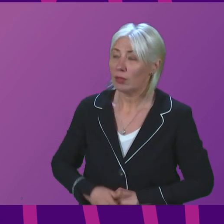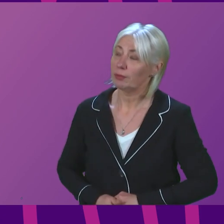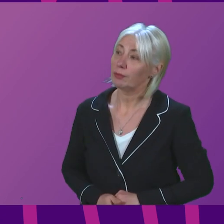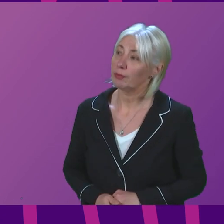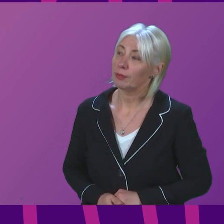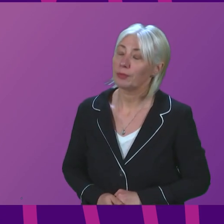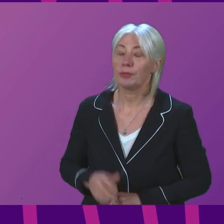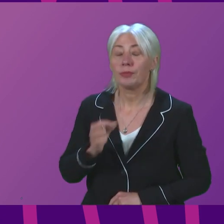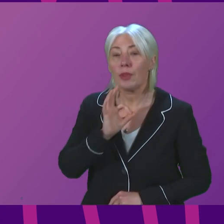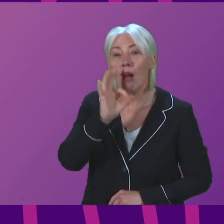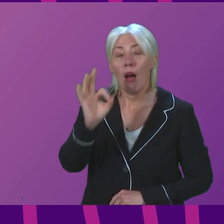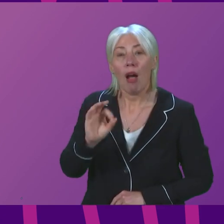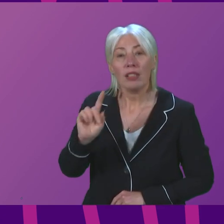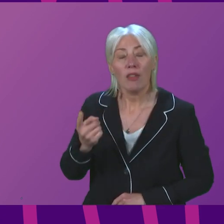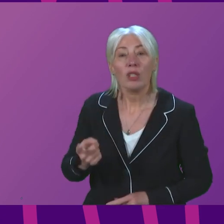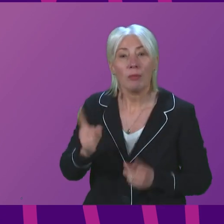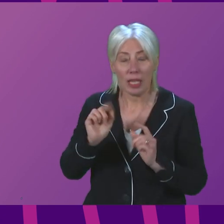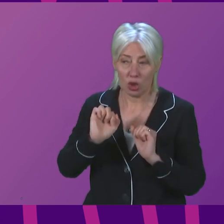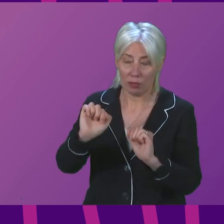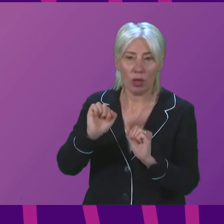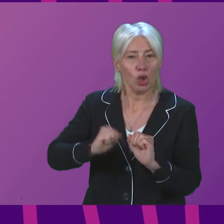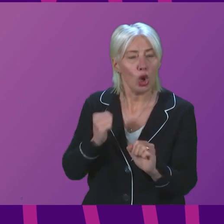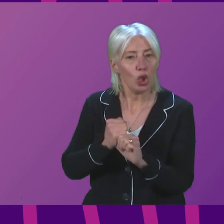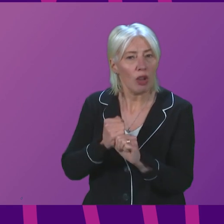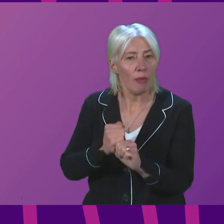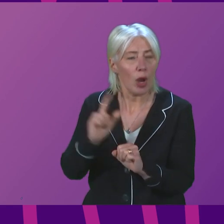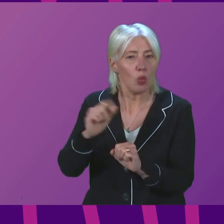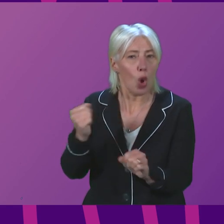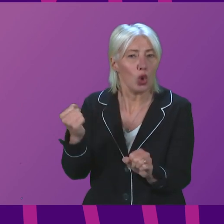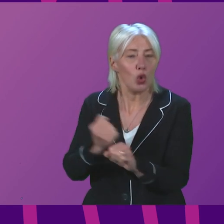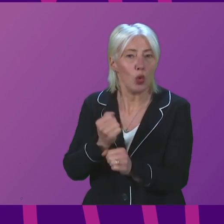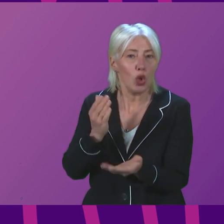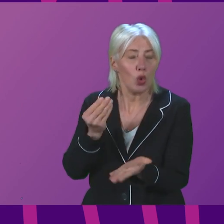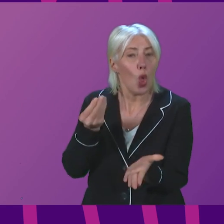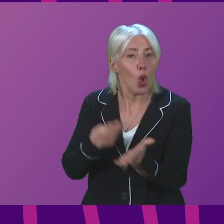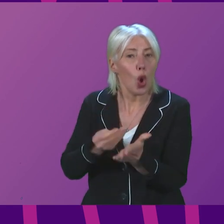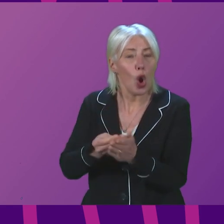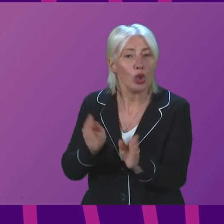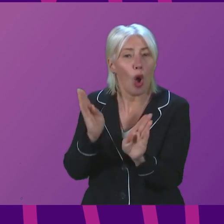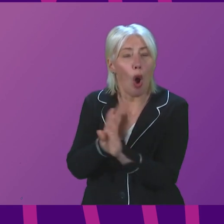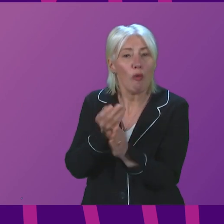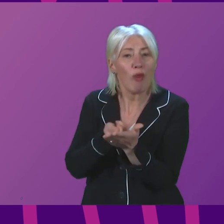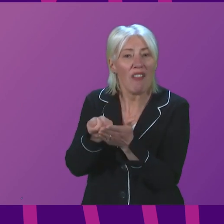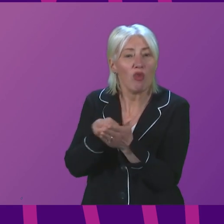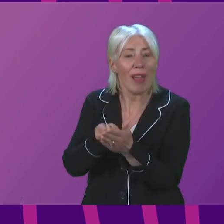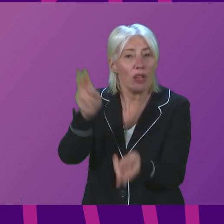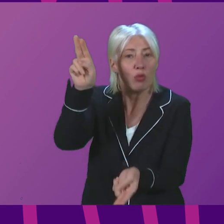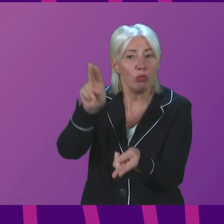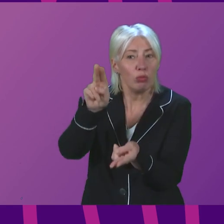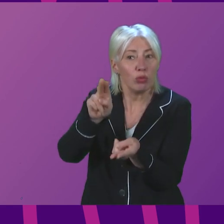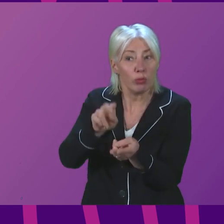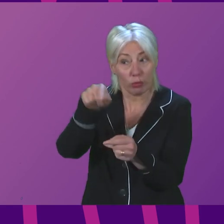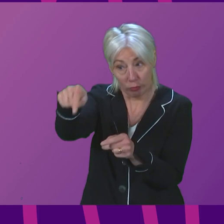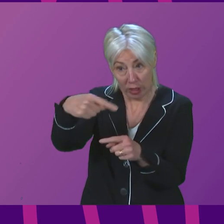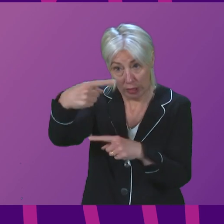To ask the First Minister what action the Scottish Government is taking to bring down the cost to tenants of private rent in the coming year. First Minister.